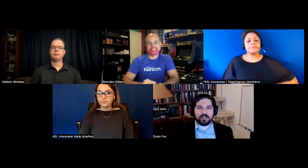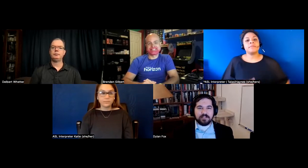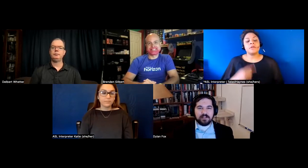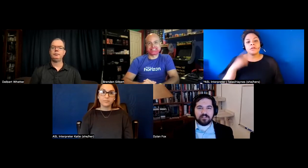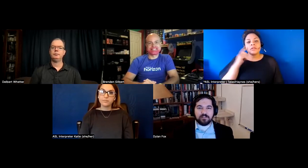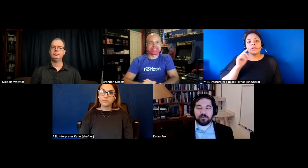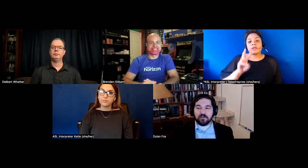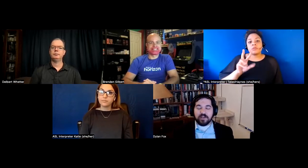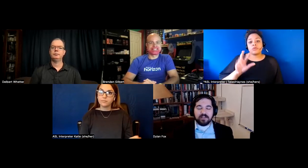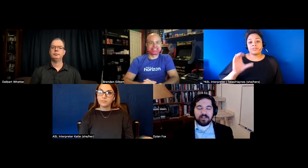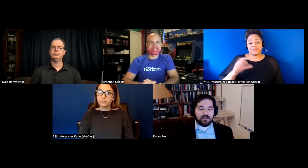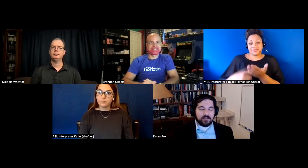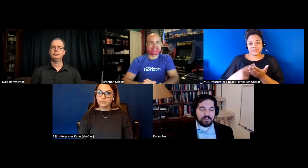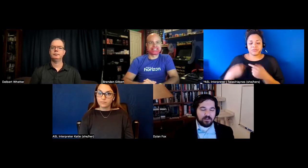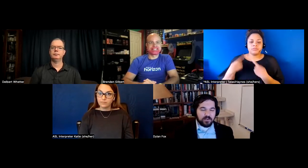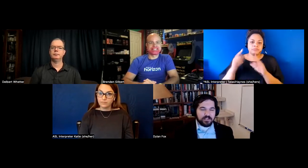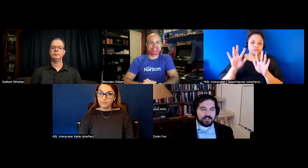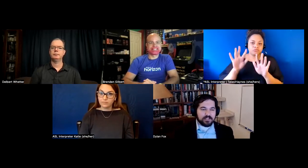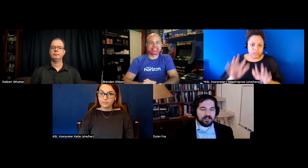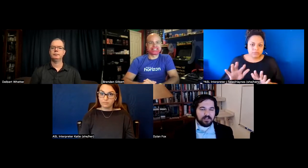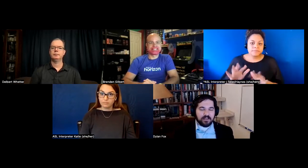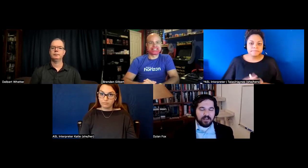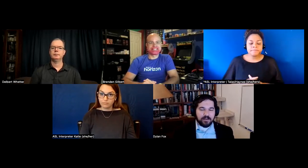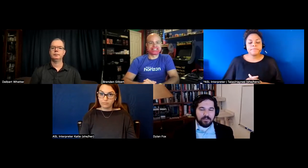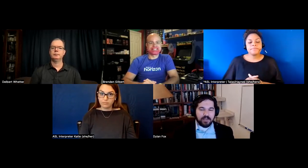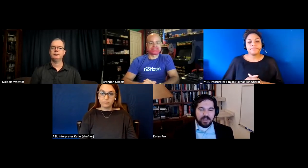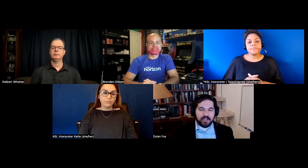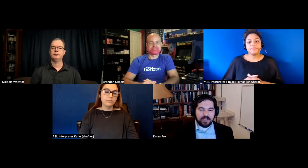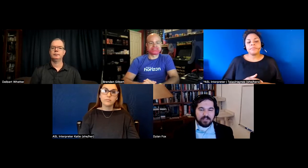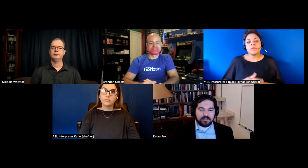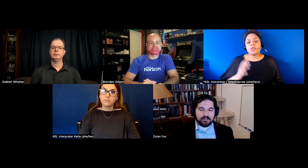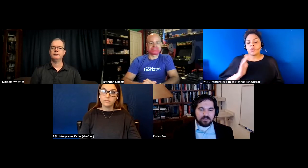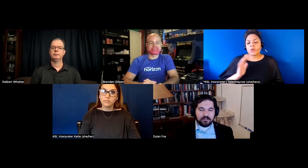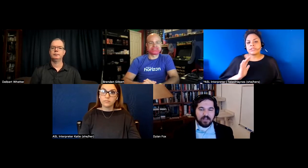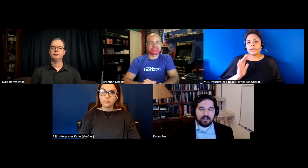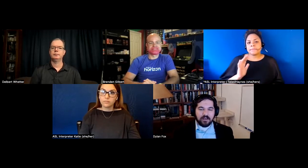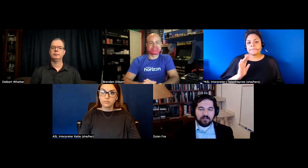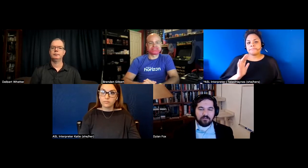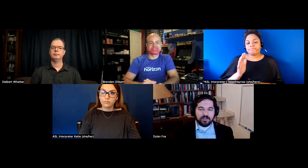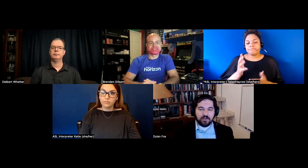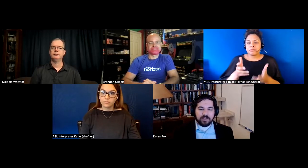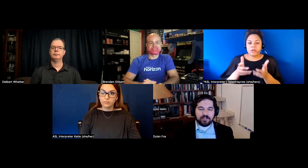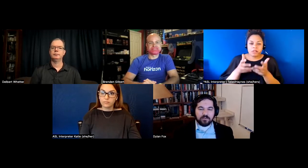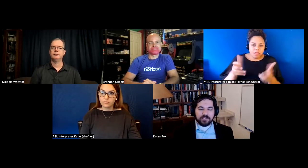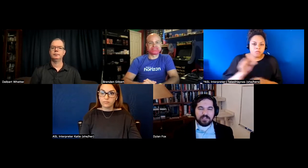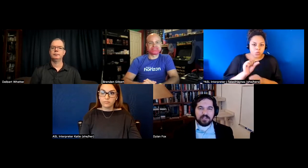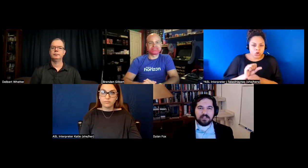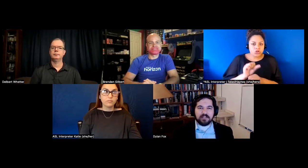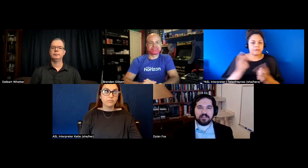discussion's really great uh there was um a lot of work that went into releasing the